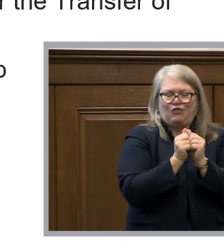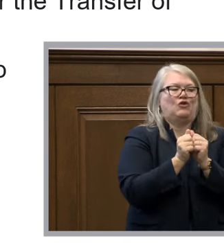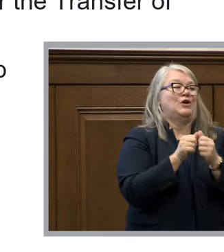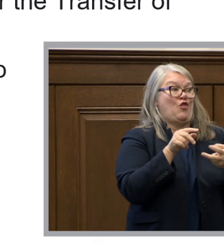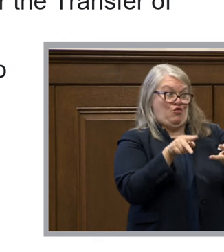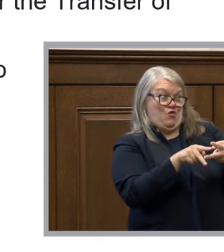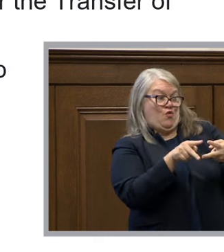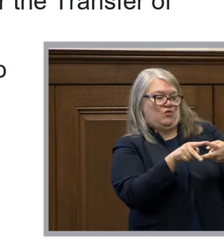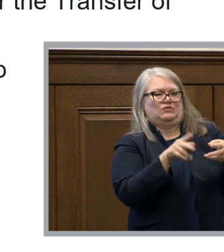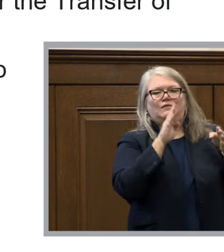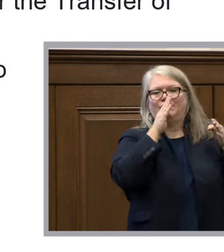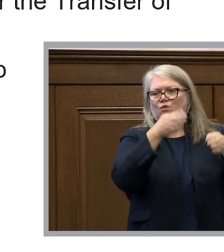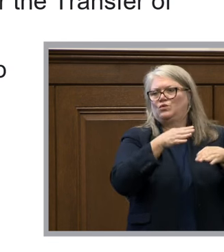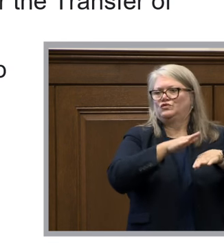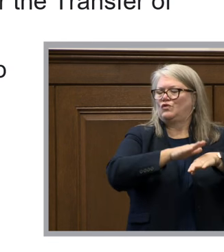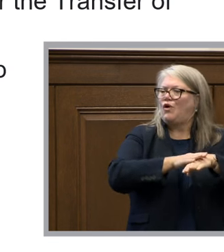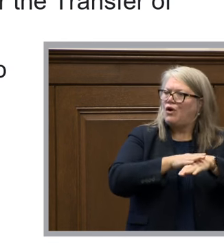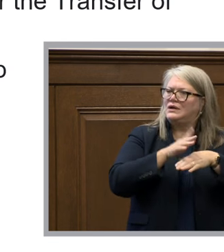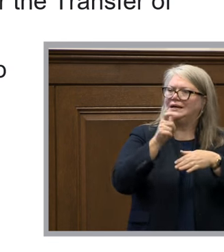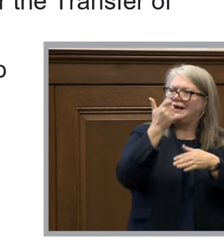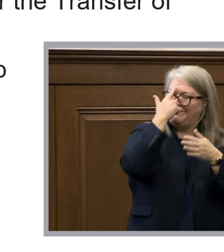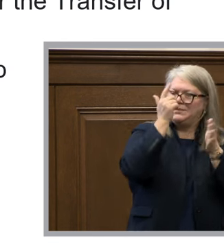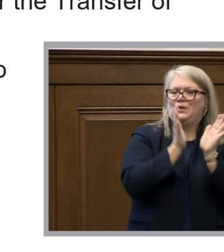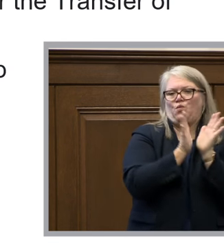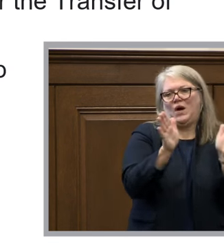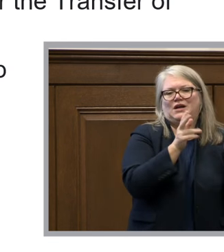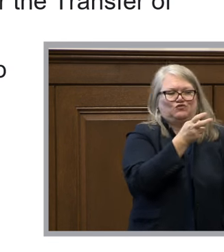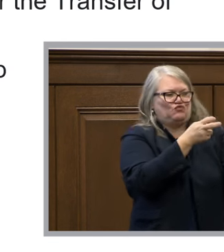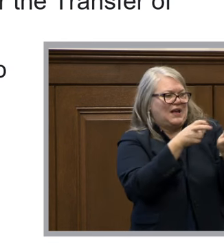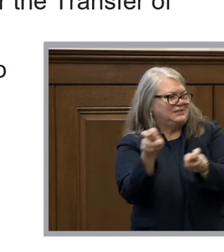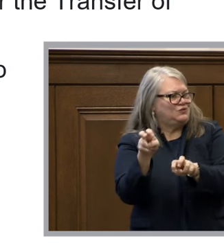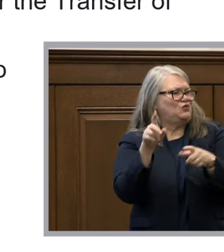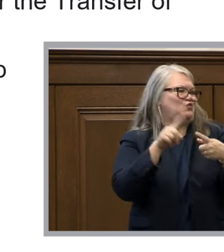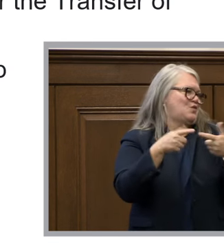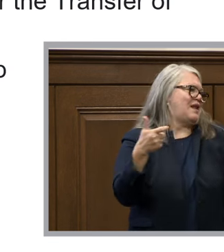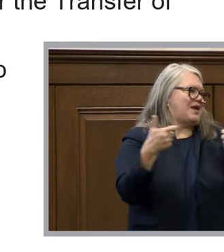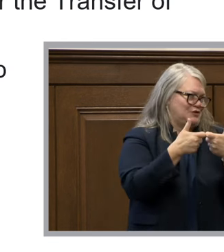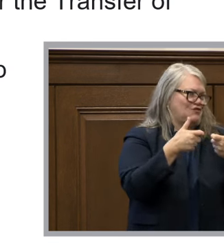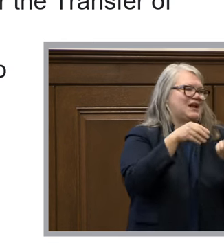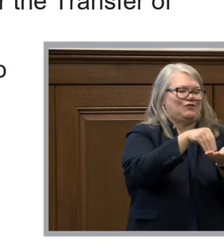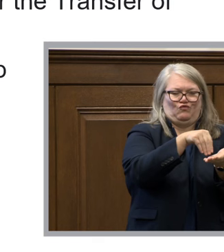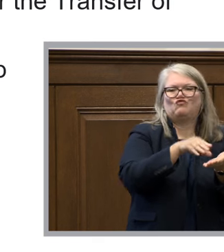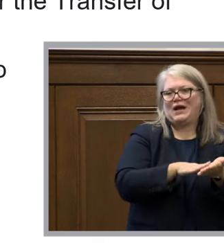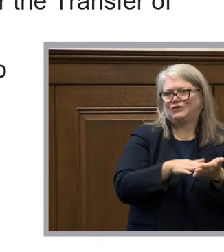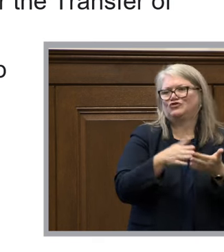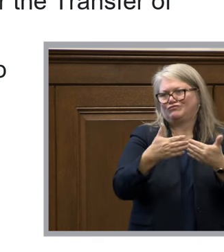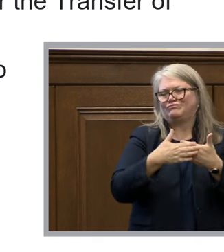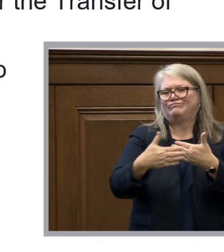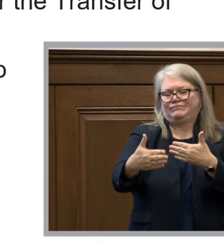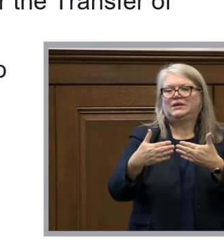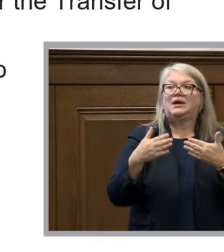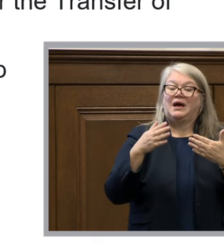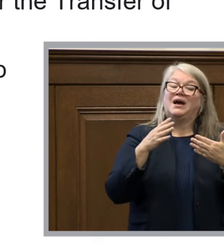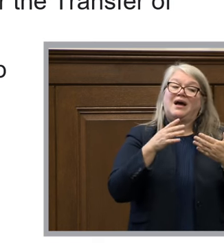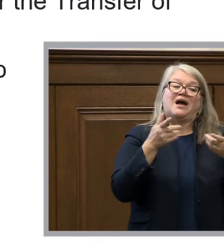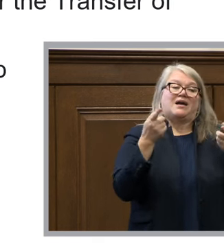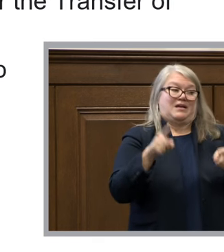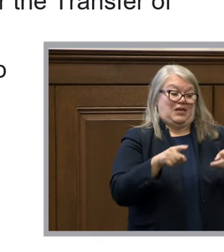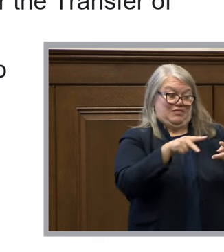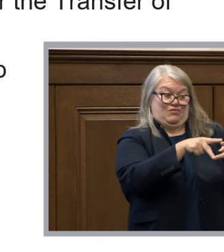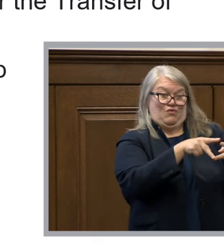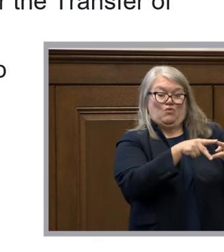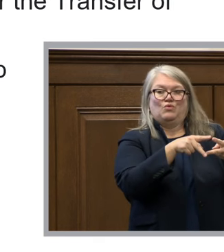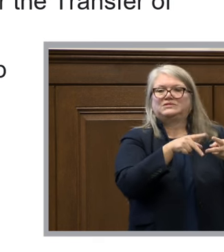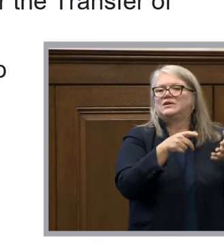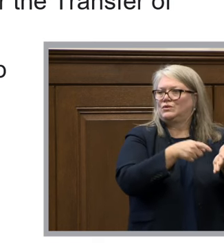these were both focused on a government-wide transition to electronic records and as a result of